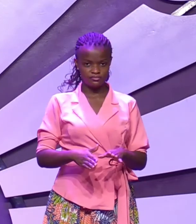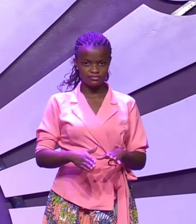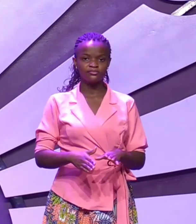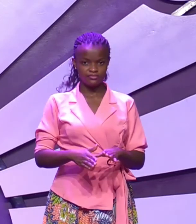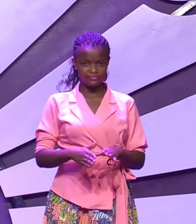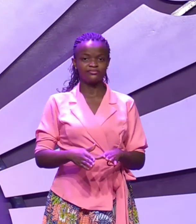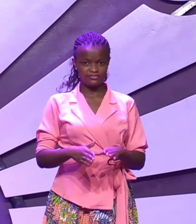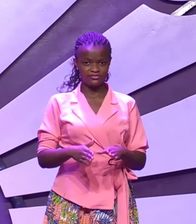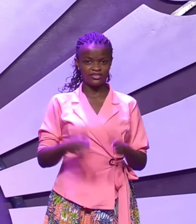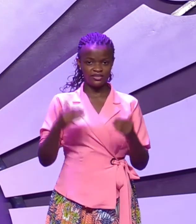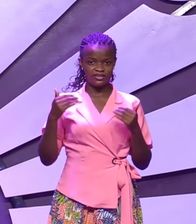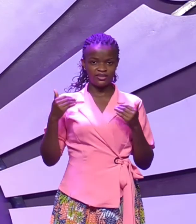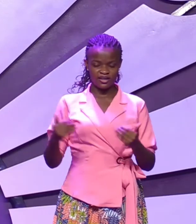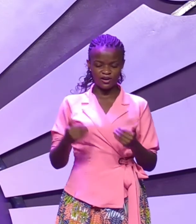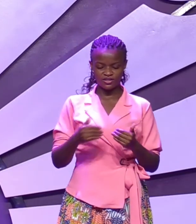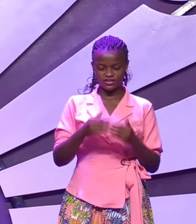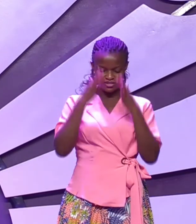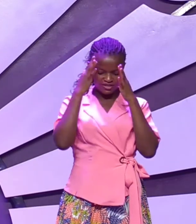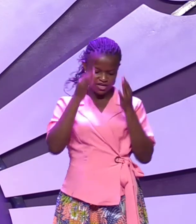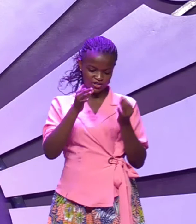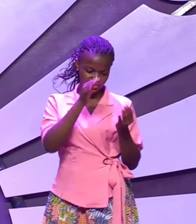take your Jesus and put him here somewhere